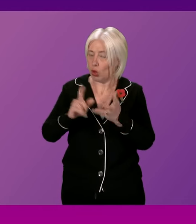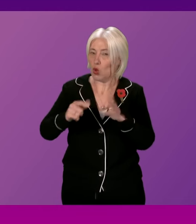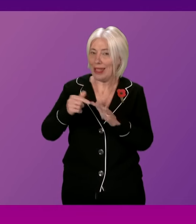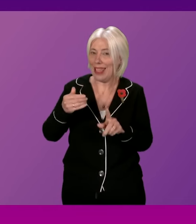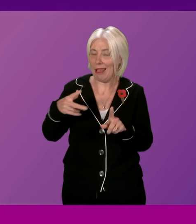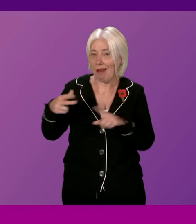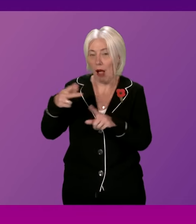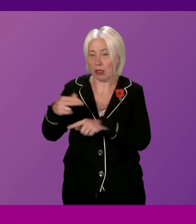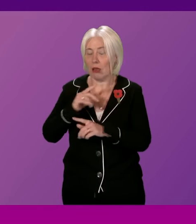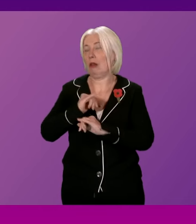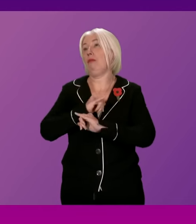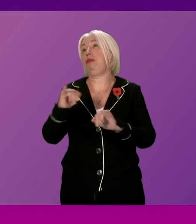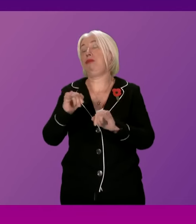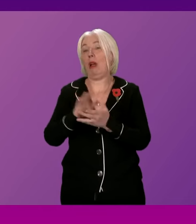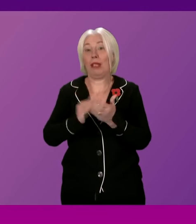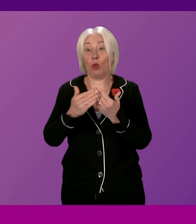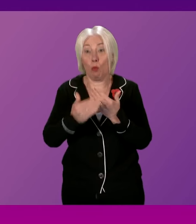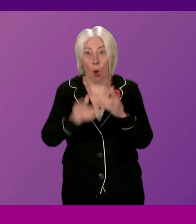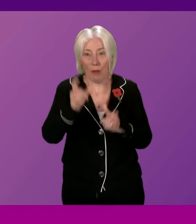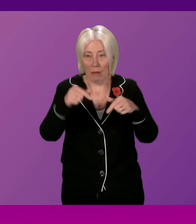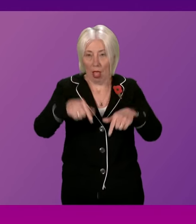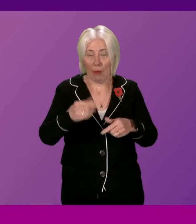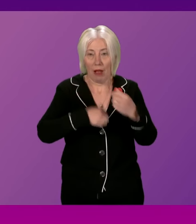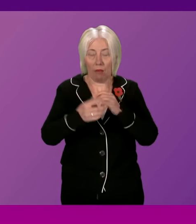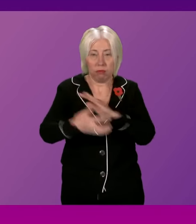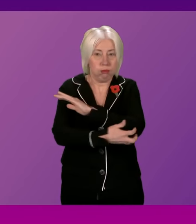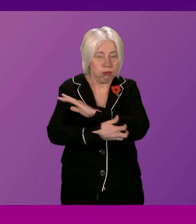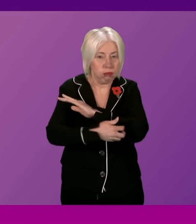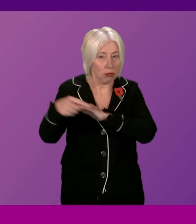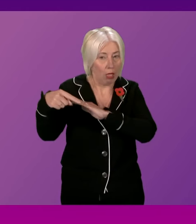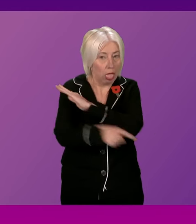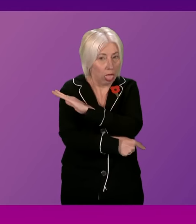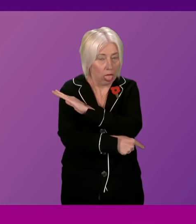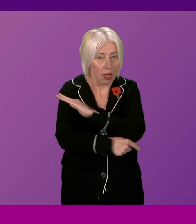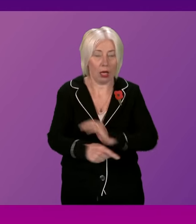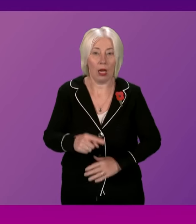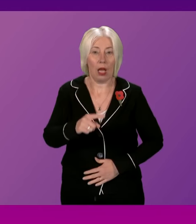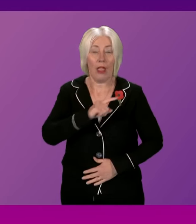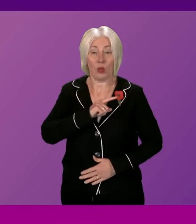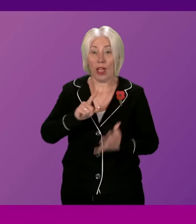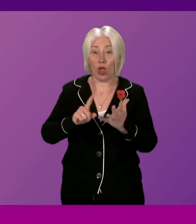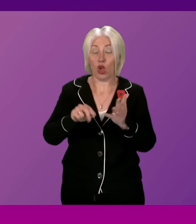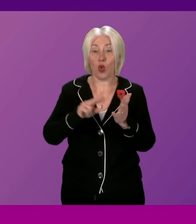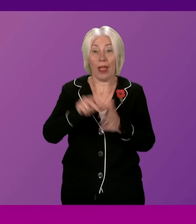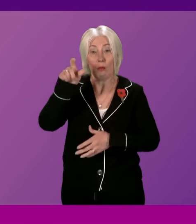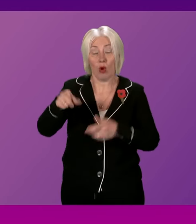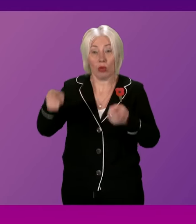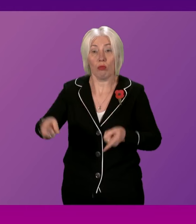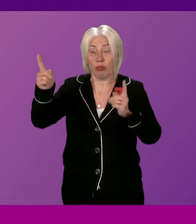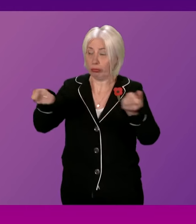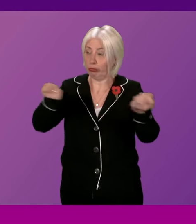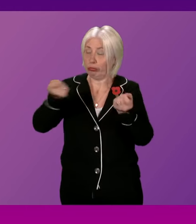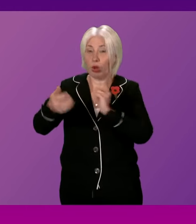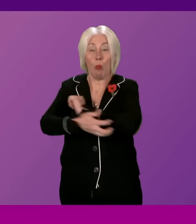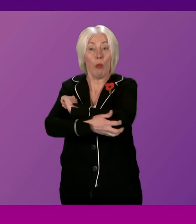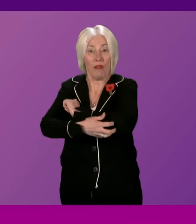driving more people into poverty. That's why it's frankly no surprise to hear the UN Special Rapporteur on Poverty state